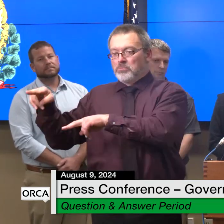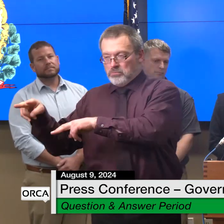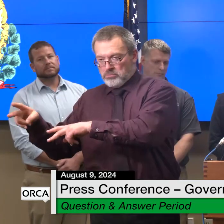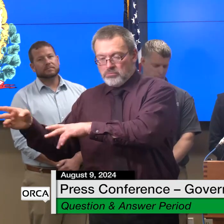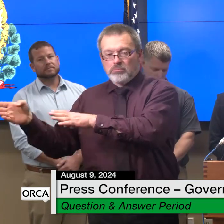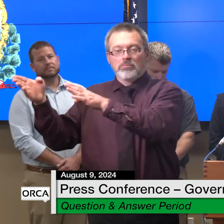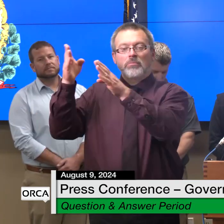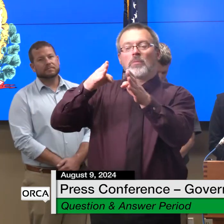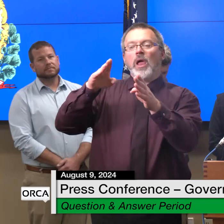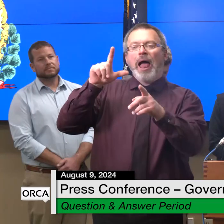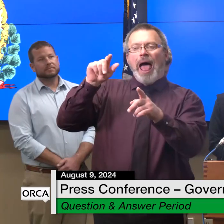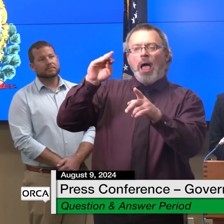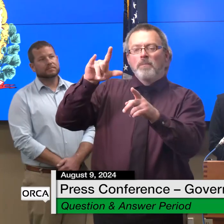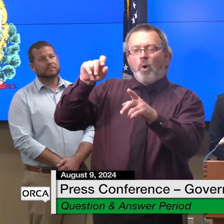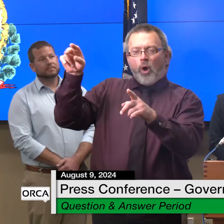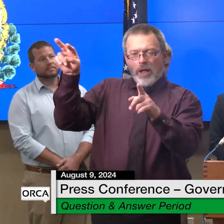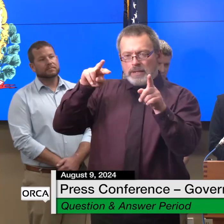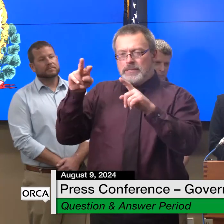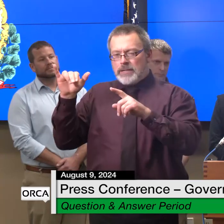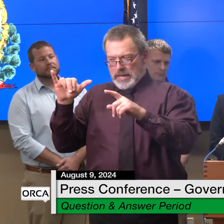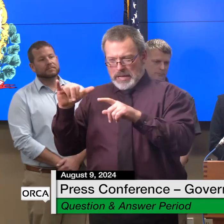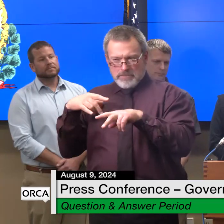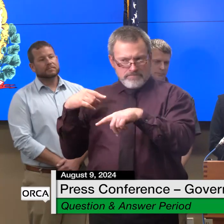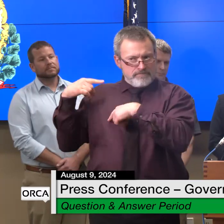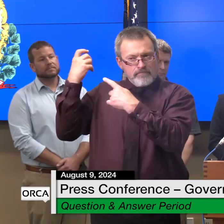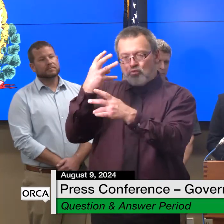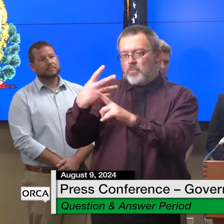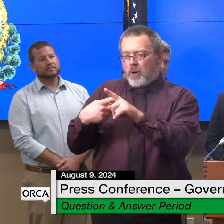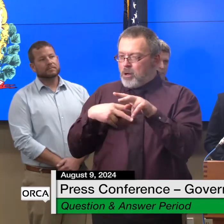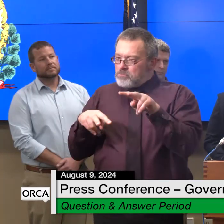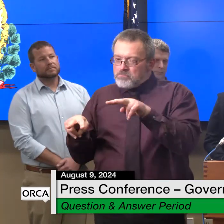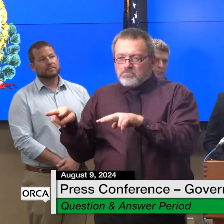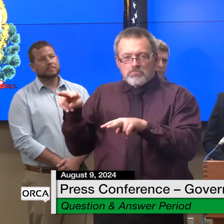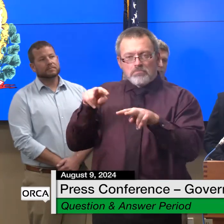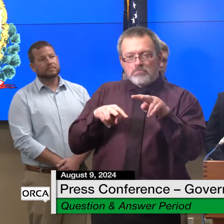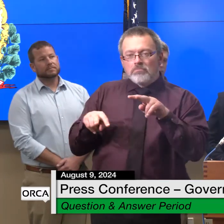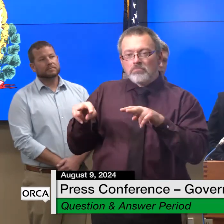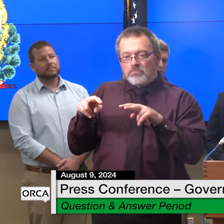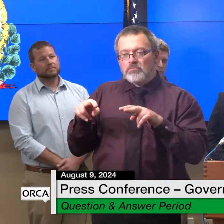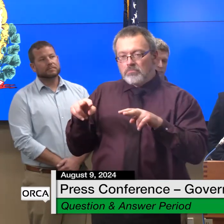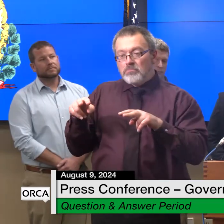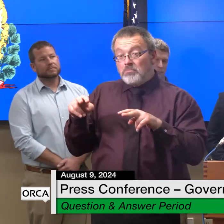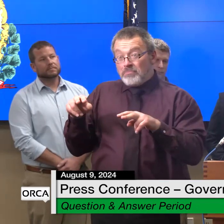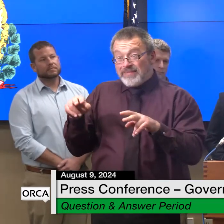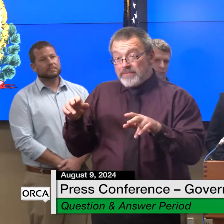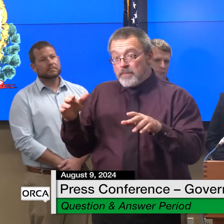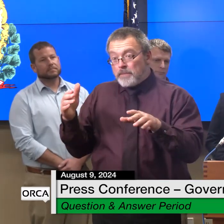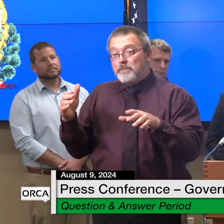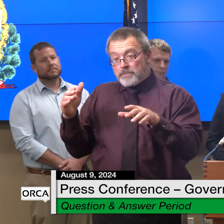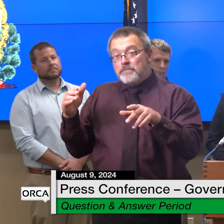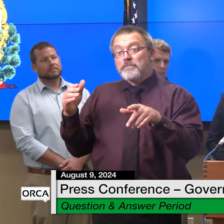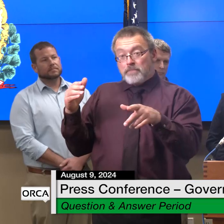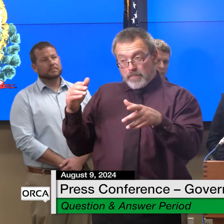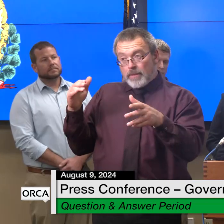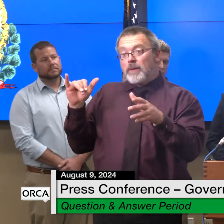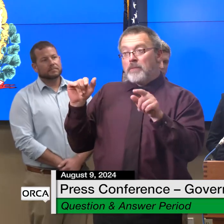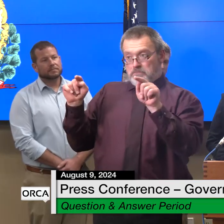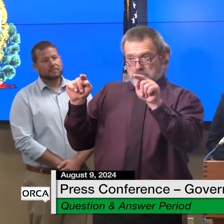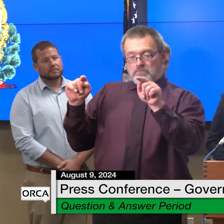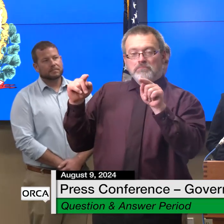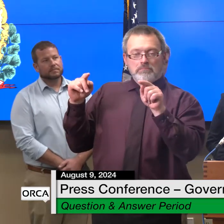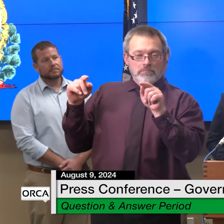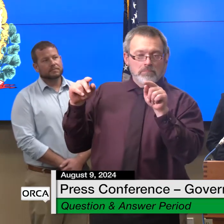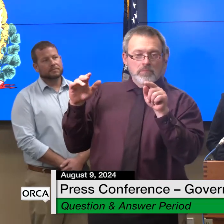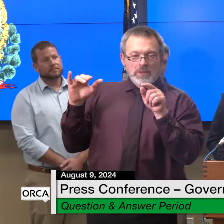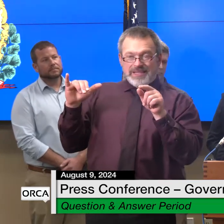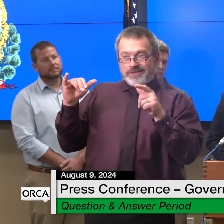over the last few months but um but certainly pesumcic i think it's come up significantly because of the huge